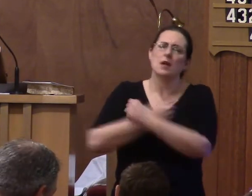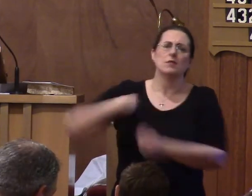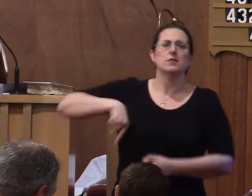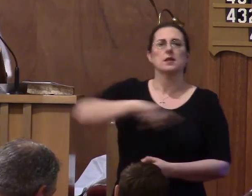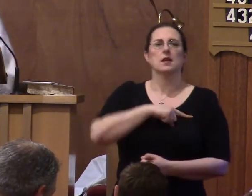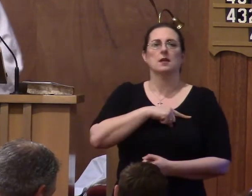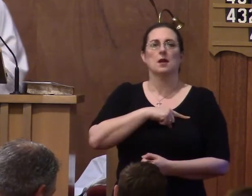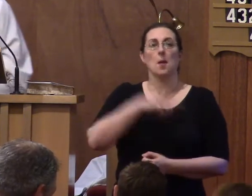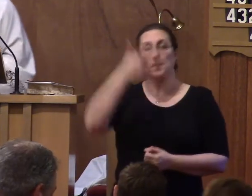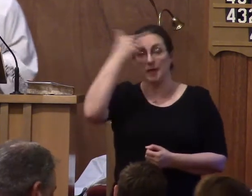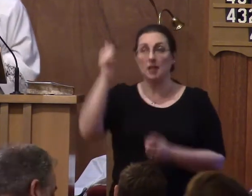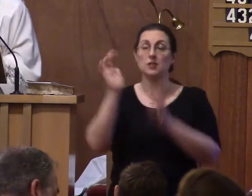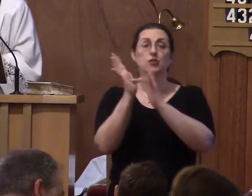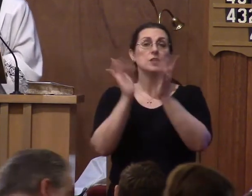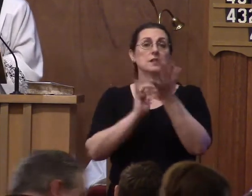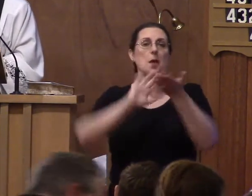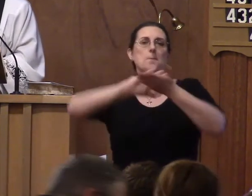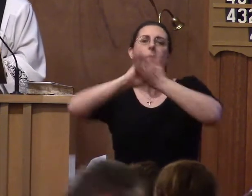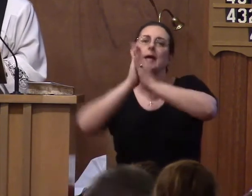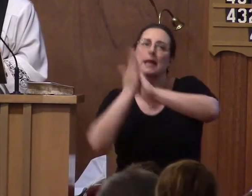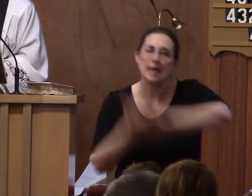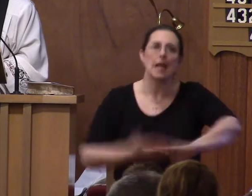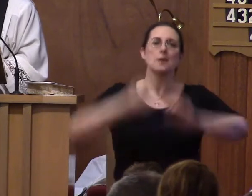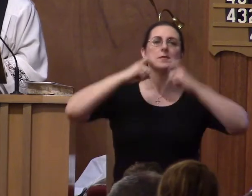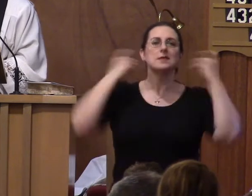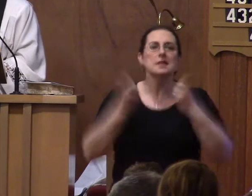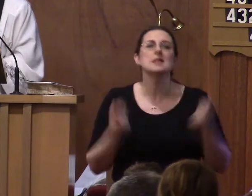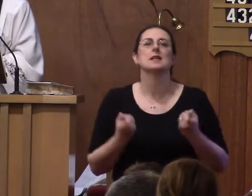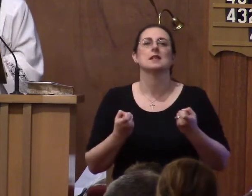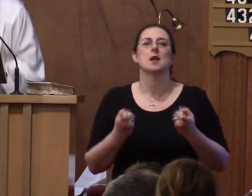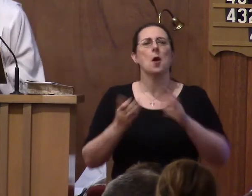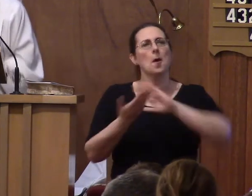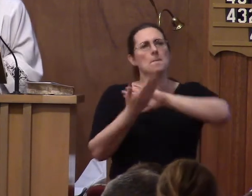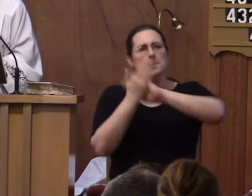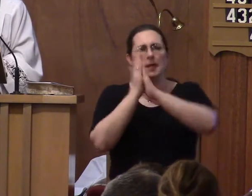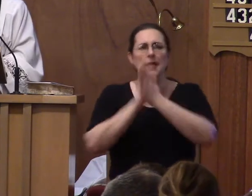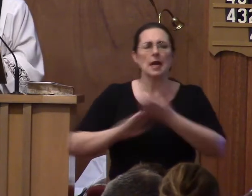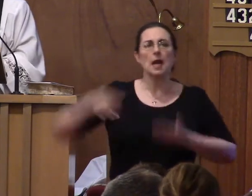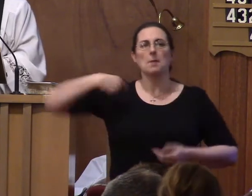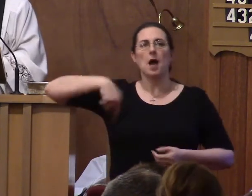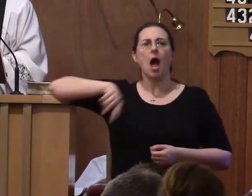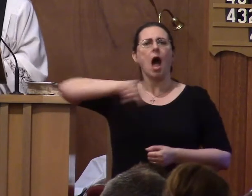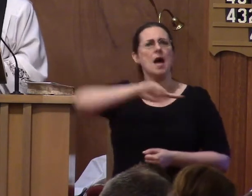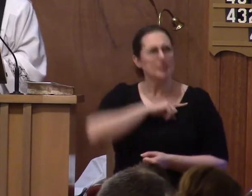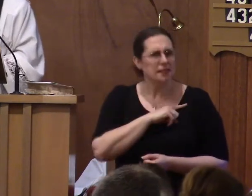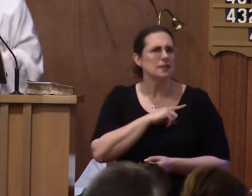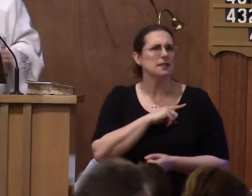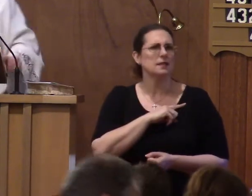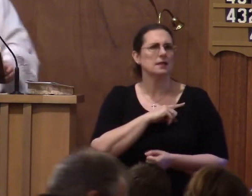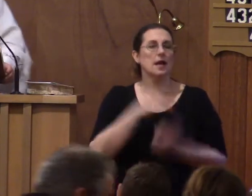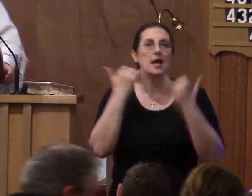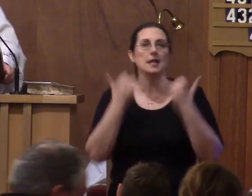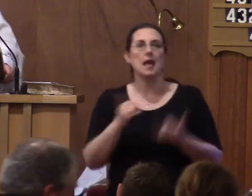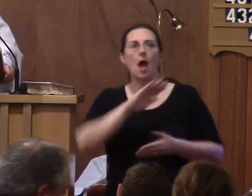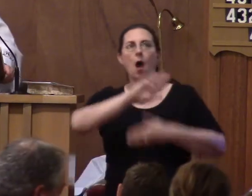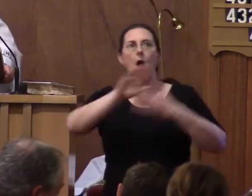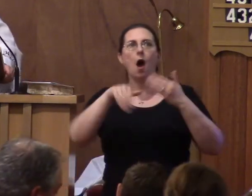Jesus became our sin. He became us. And now all the Father sees is